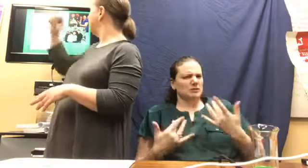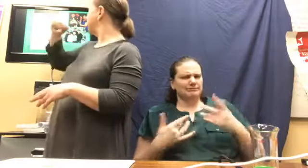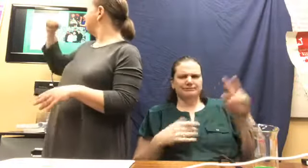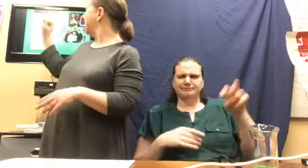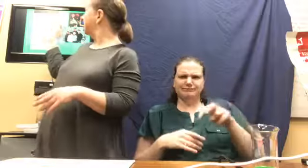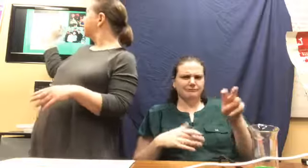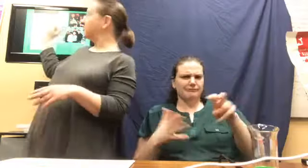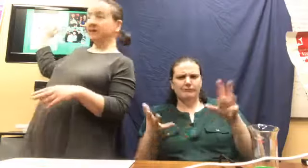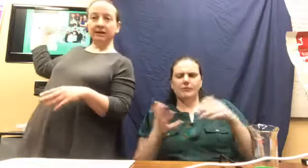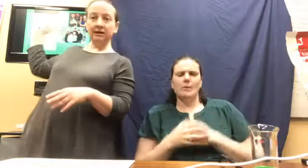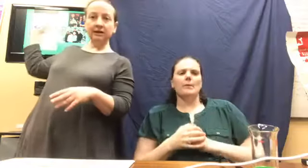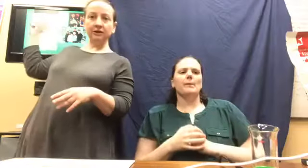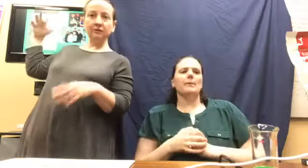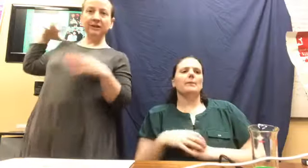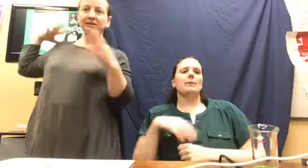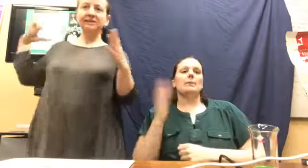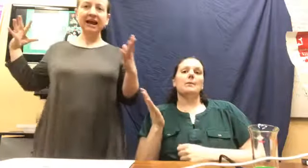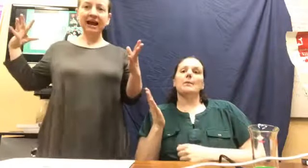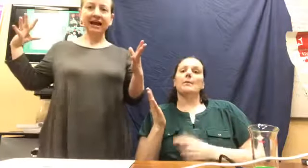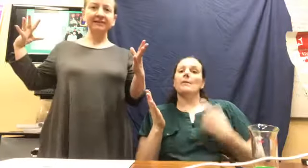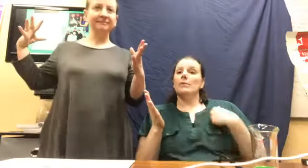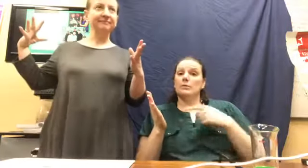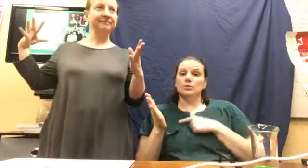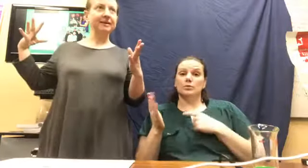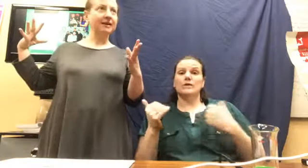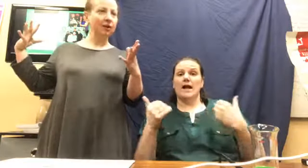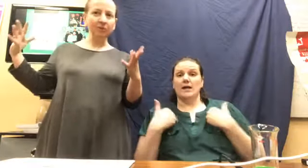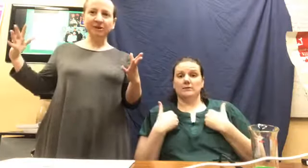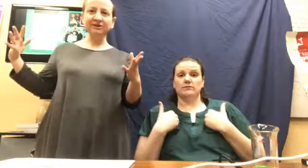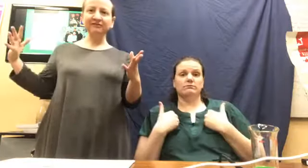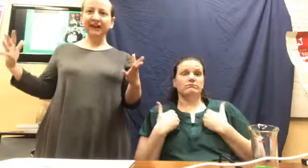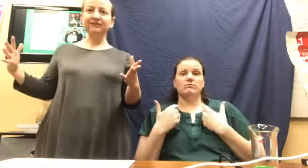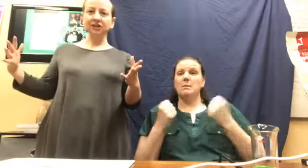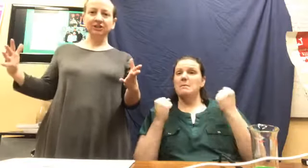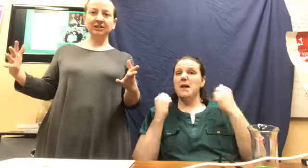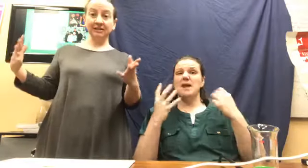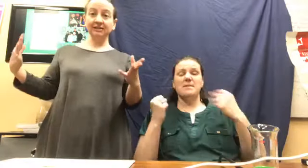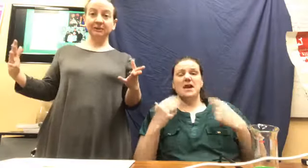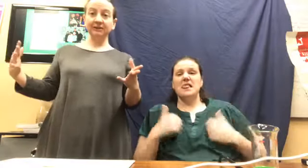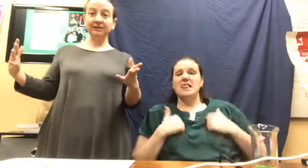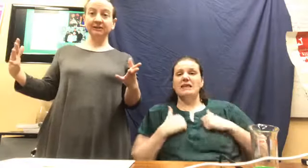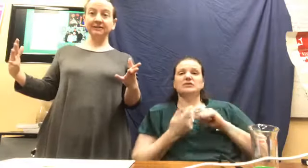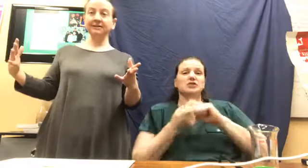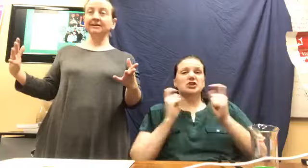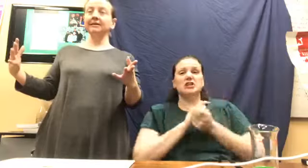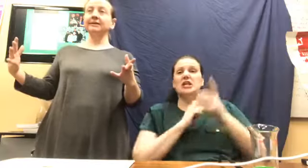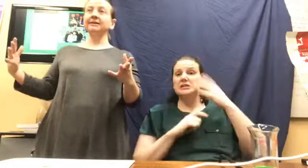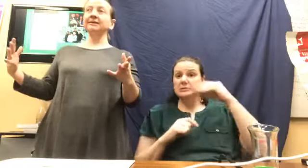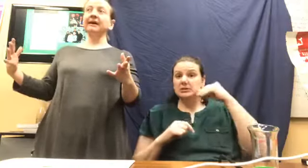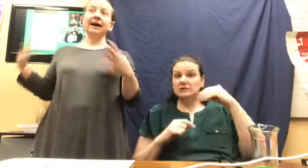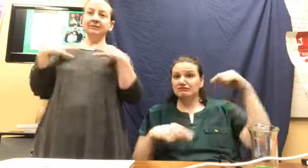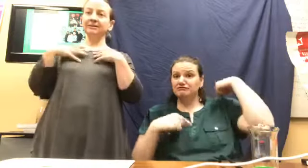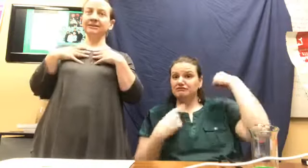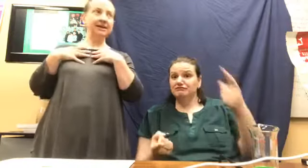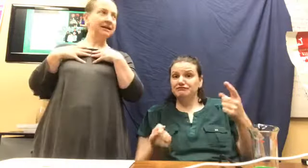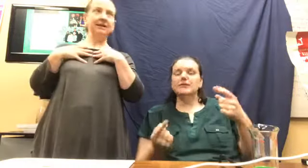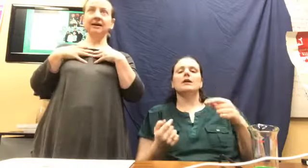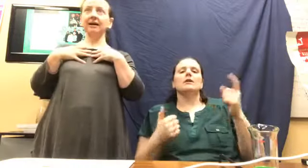anyway, and so here we just had a whole bunch of life changing experiences. I was in a